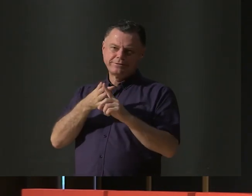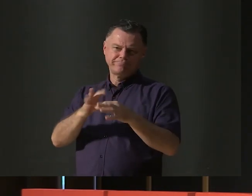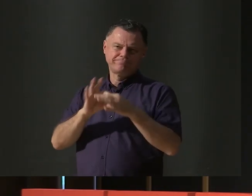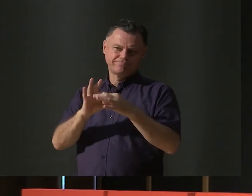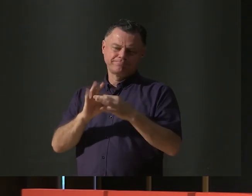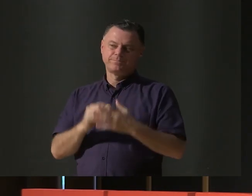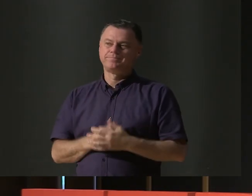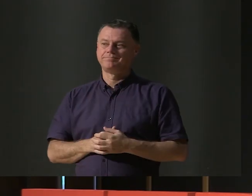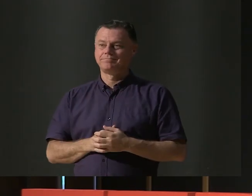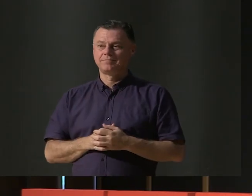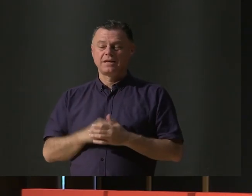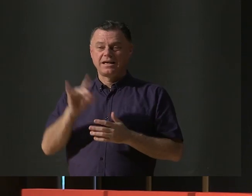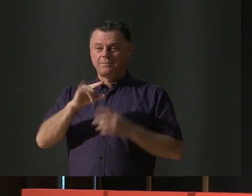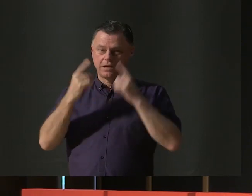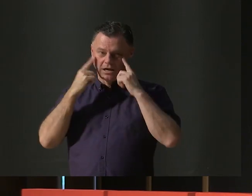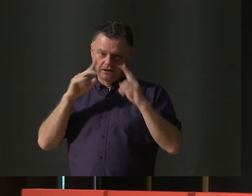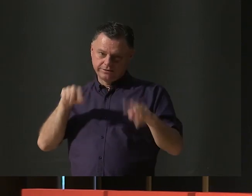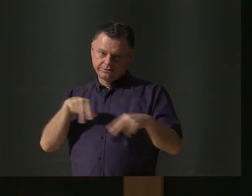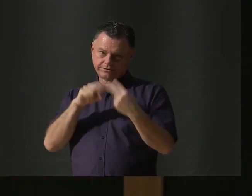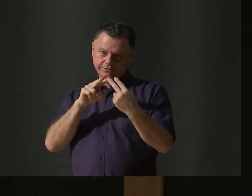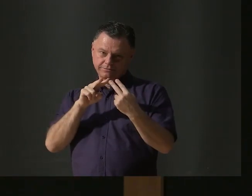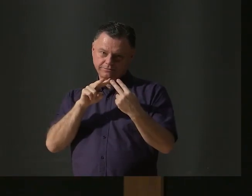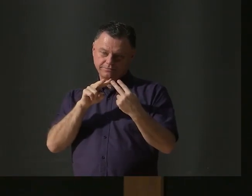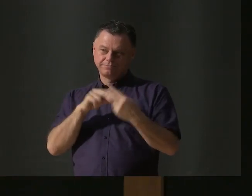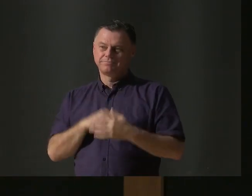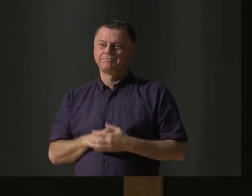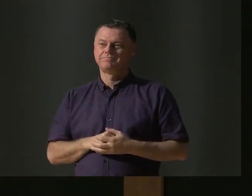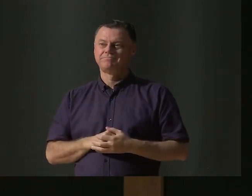Look into its eyes. Have a moment.